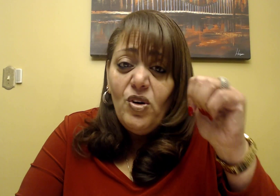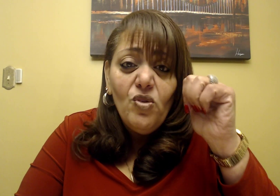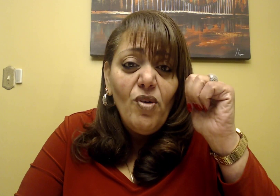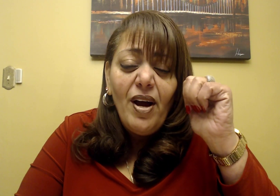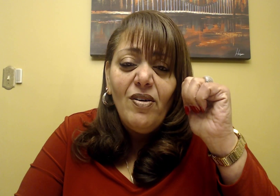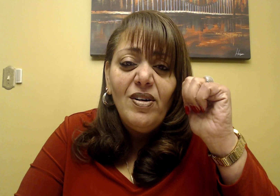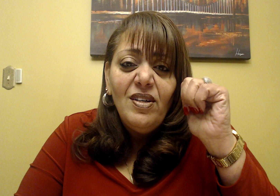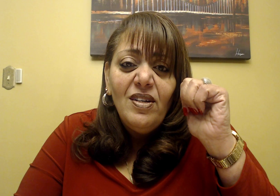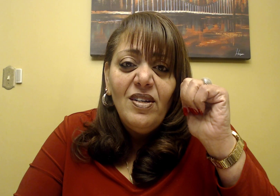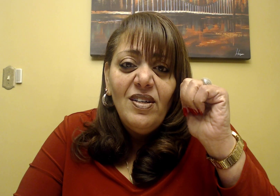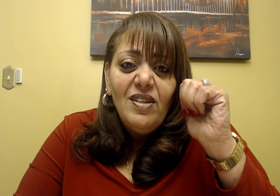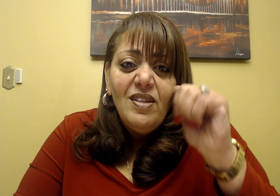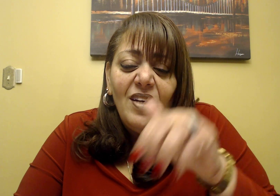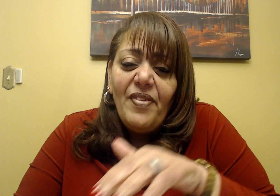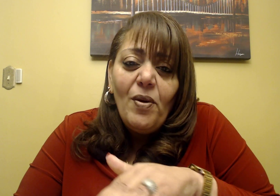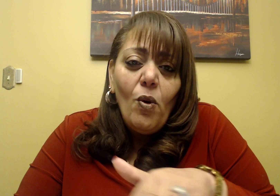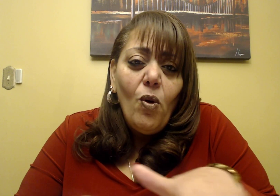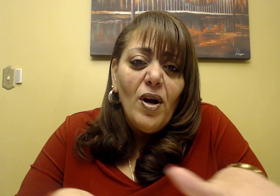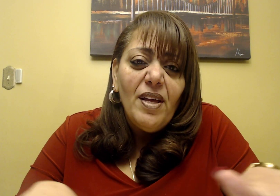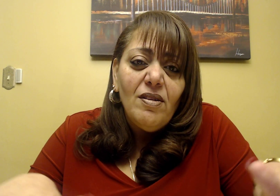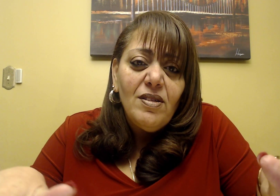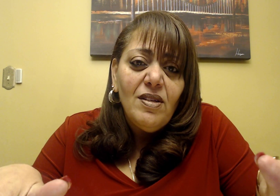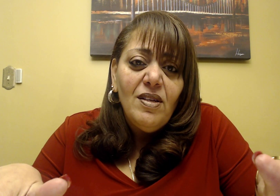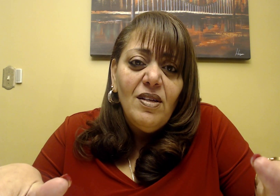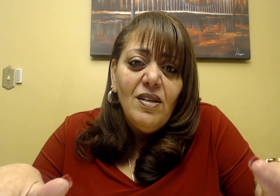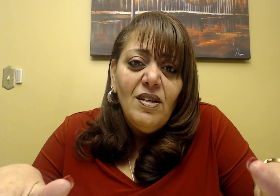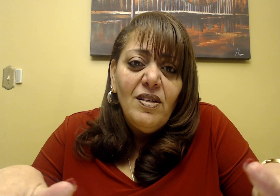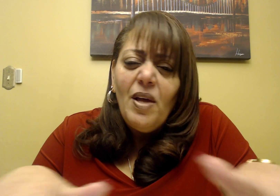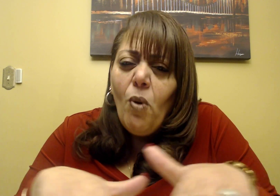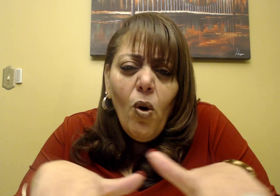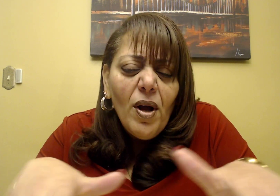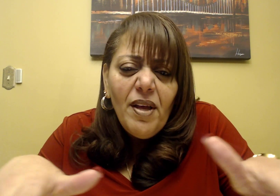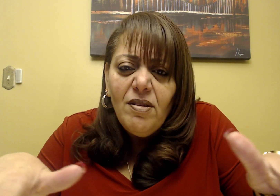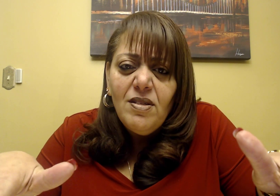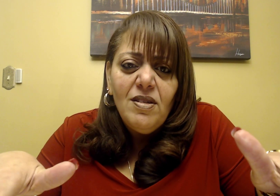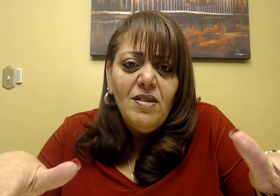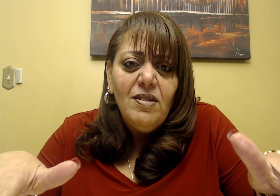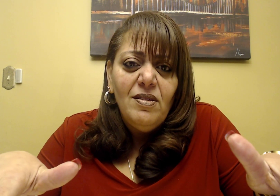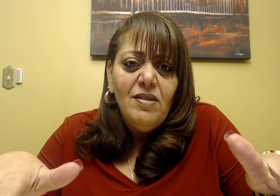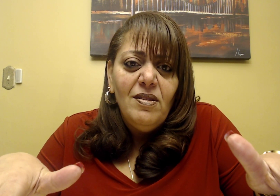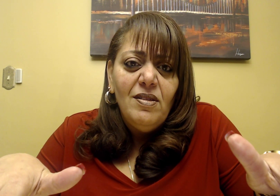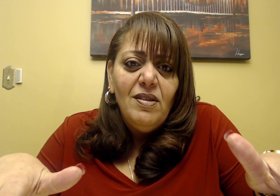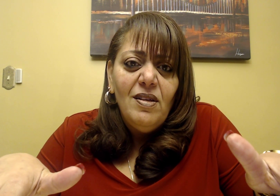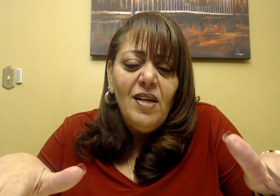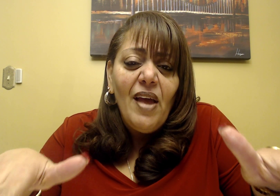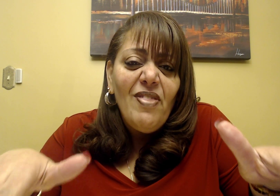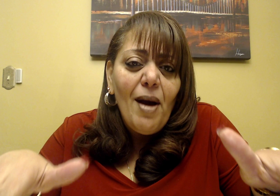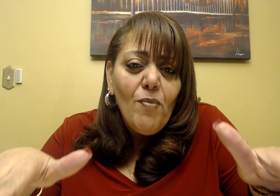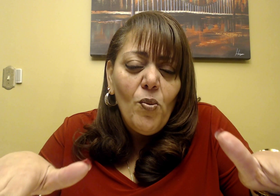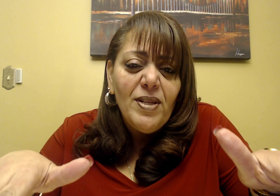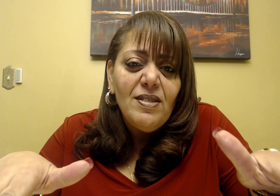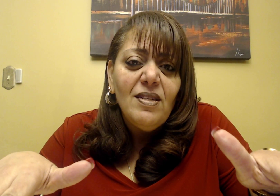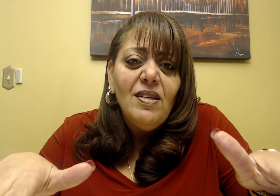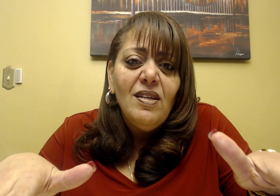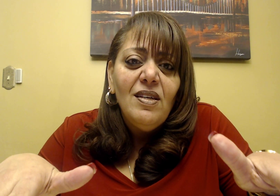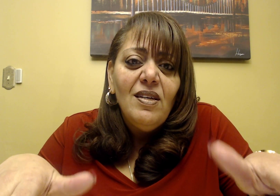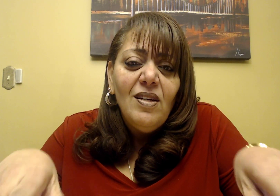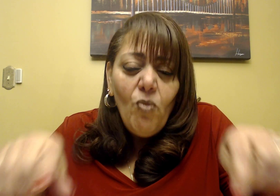couldn't run out. And they were all killed. They were all killed in that moment. What